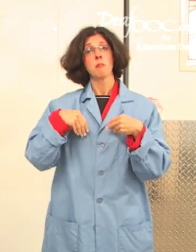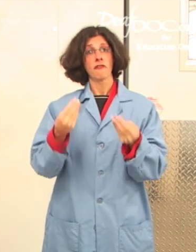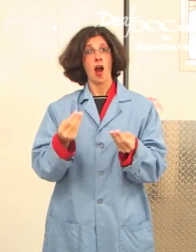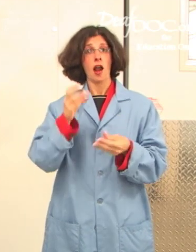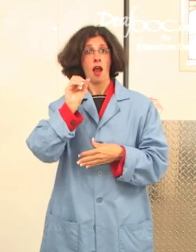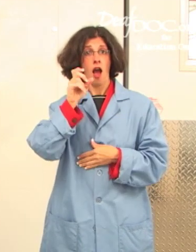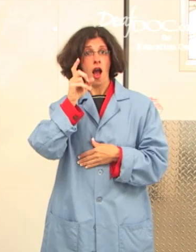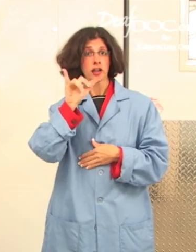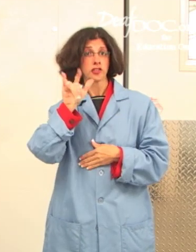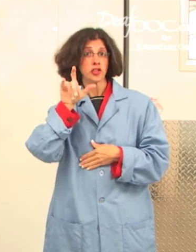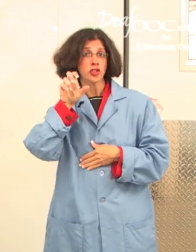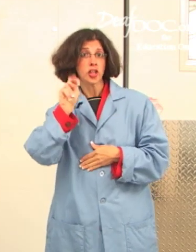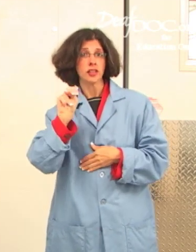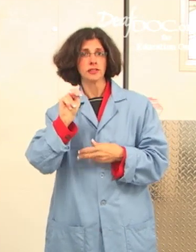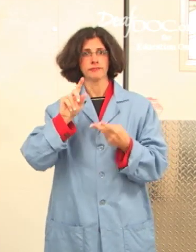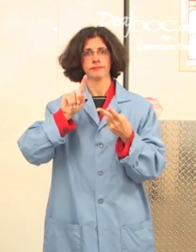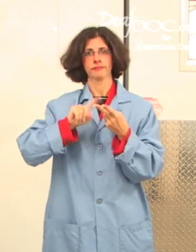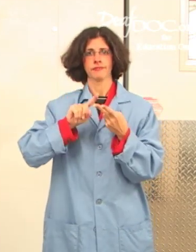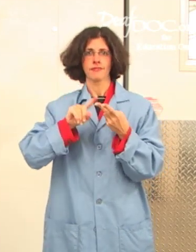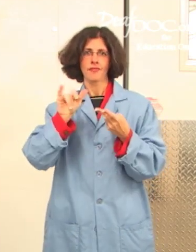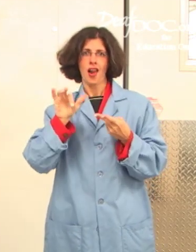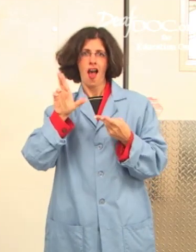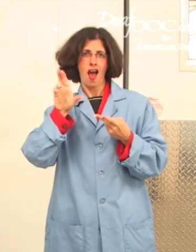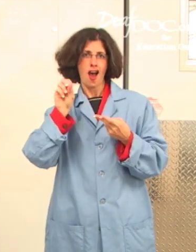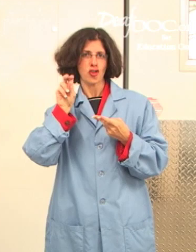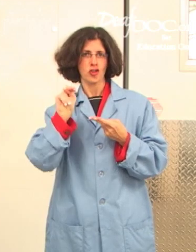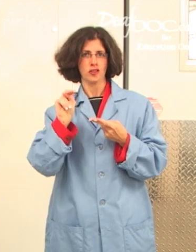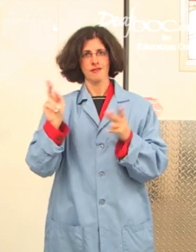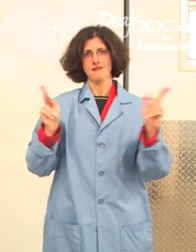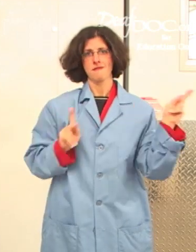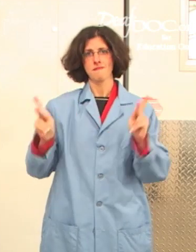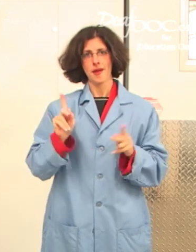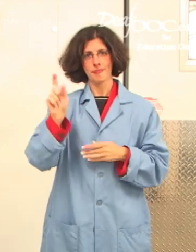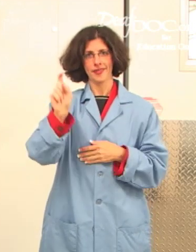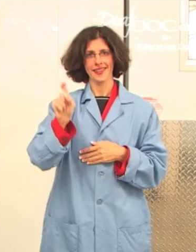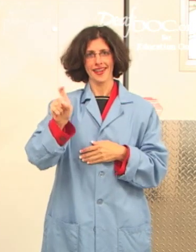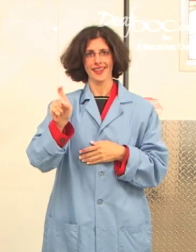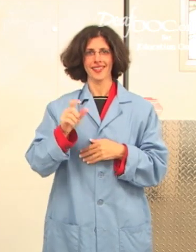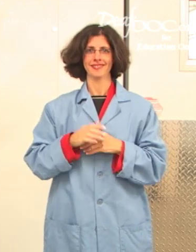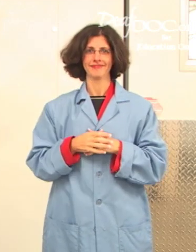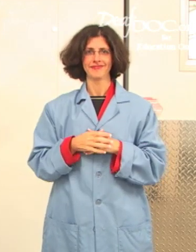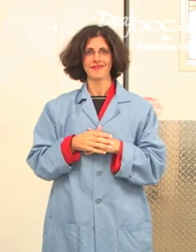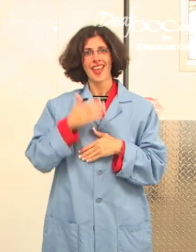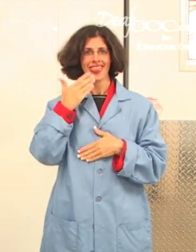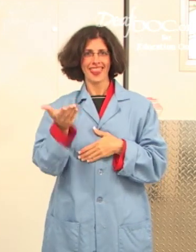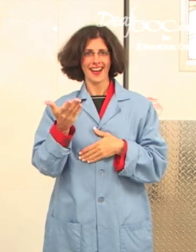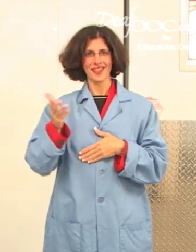They provide the oxygen and iron that people need. Thank you.